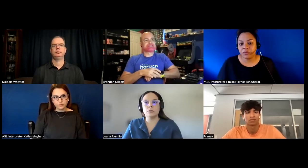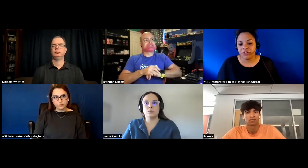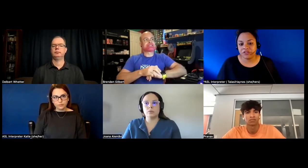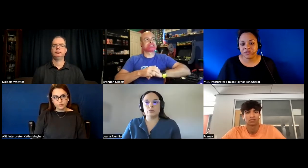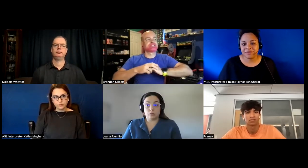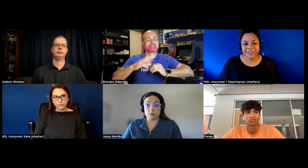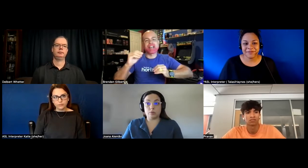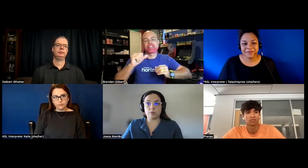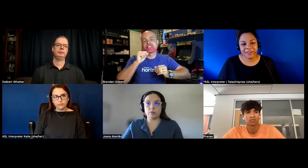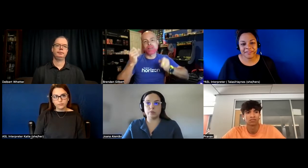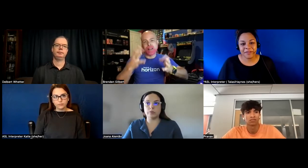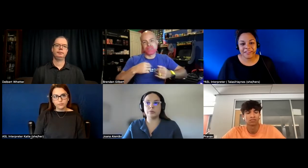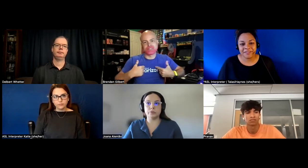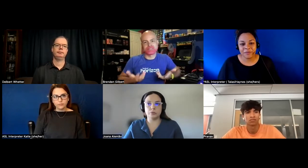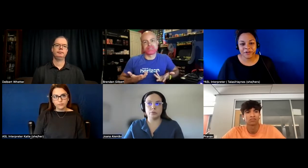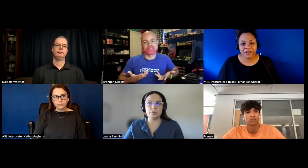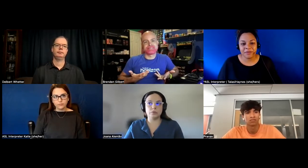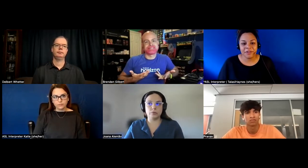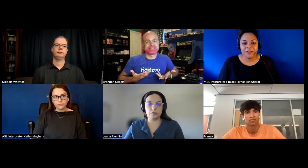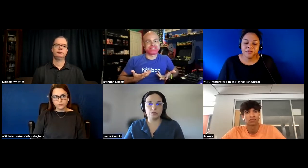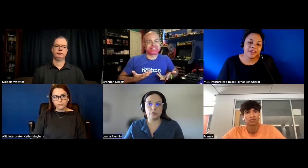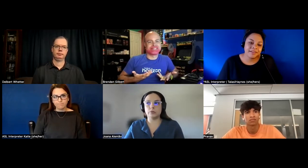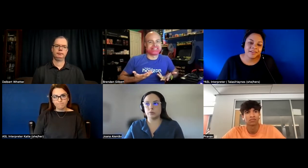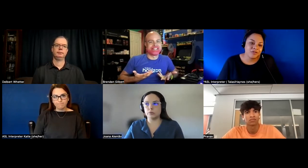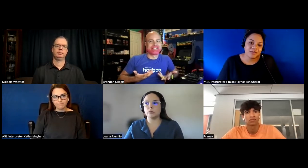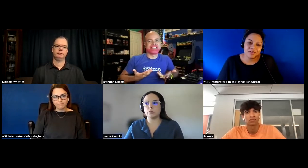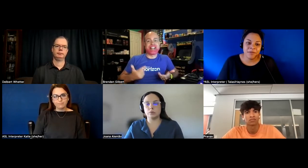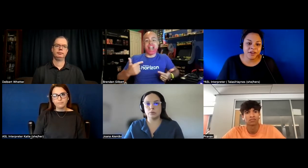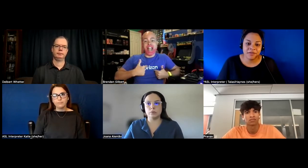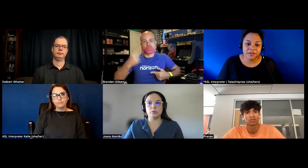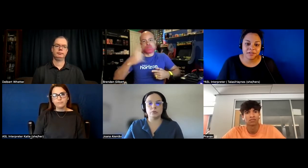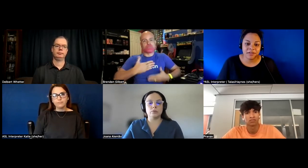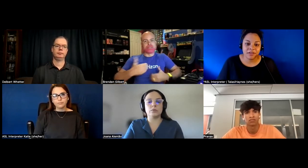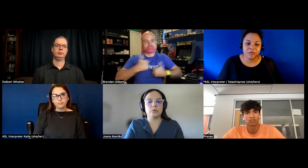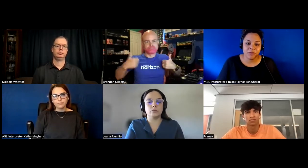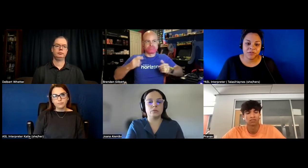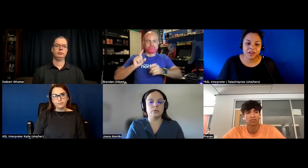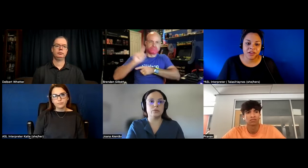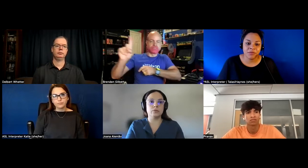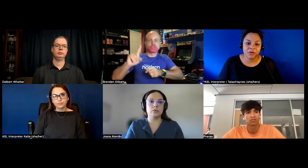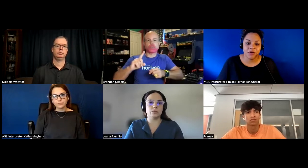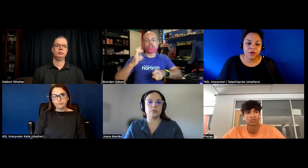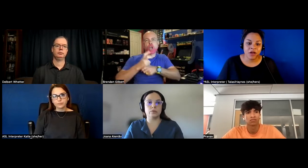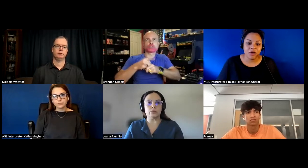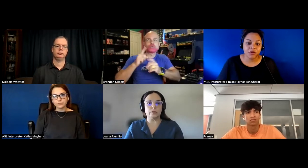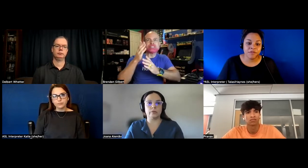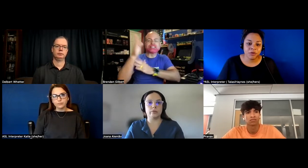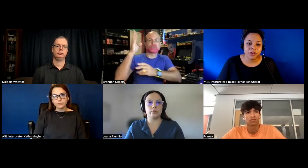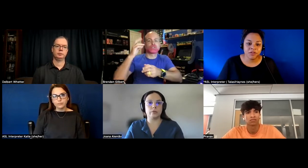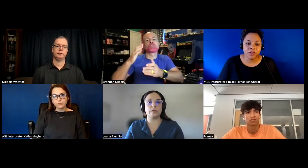push so that's how that system worked um like i said there's just not many of us um representing i'm new uh one of the few that is willing